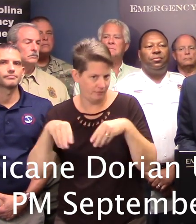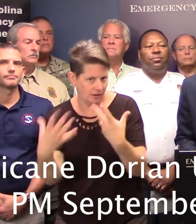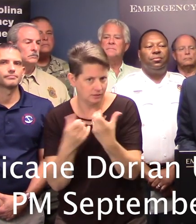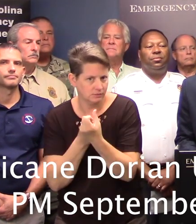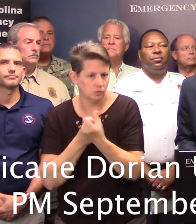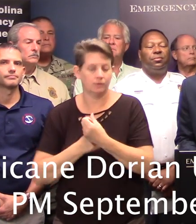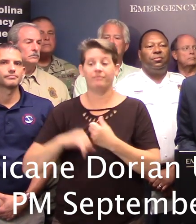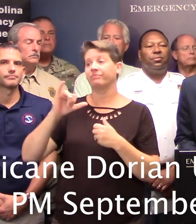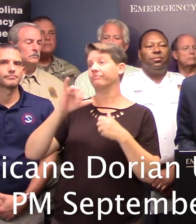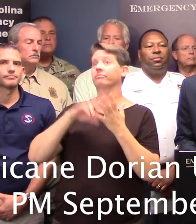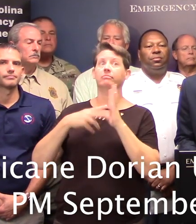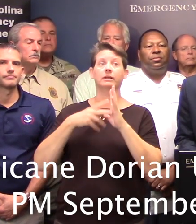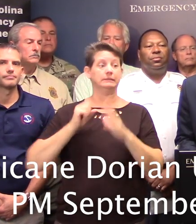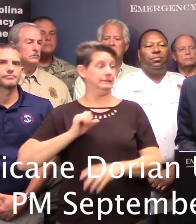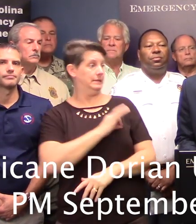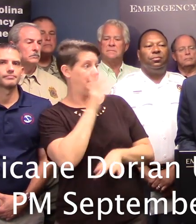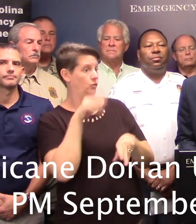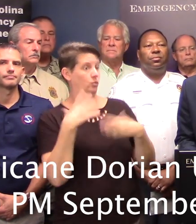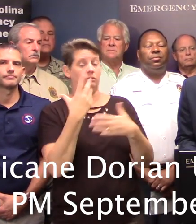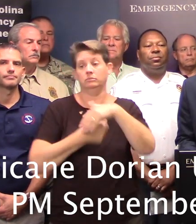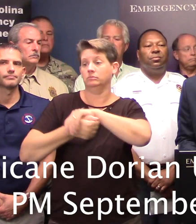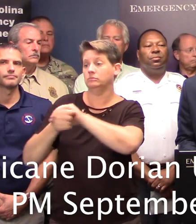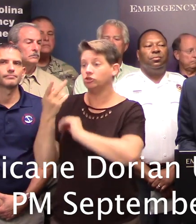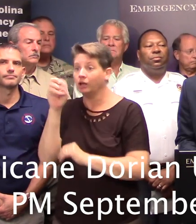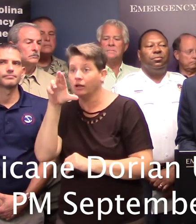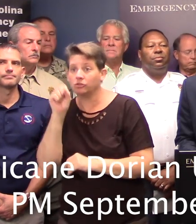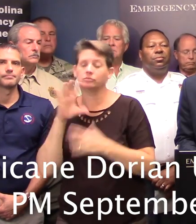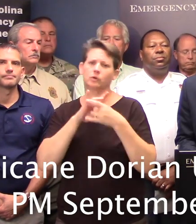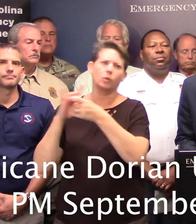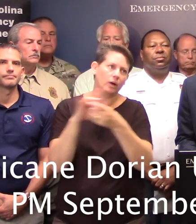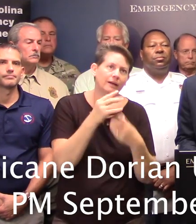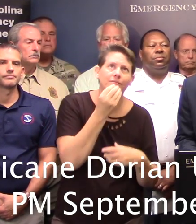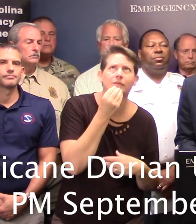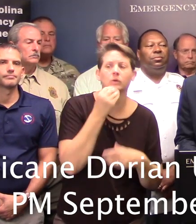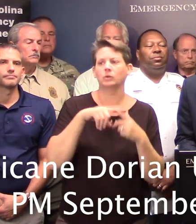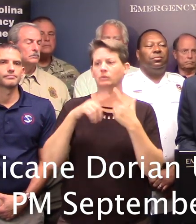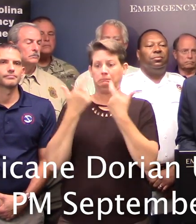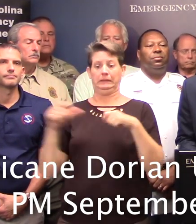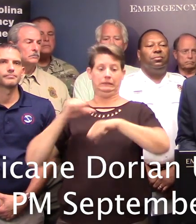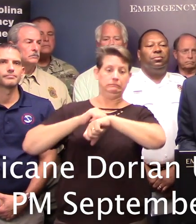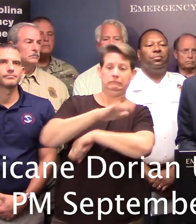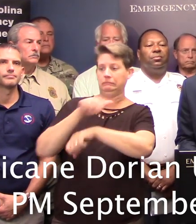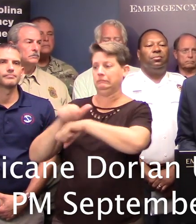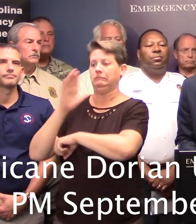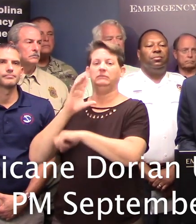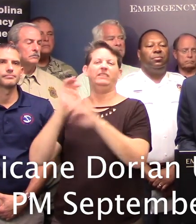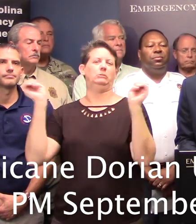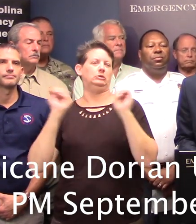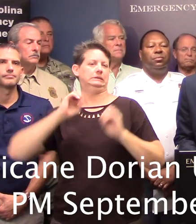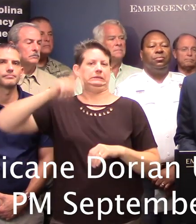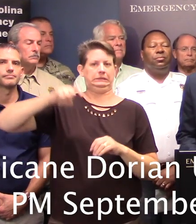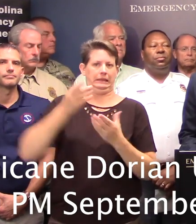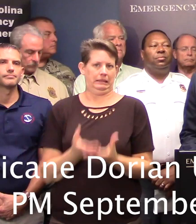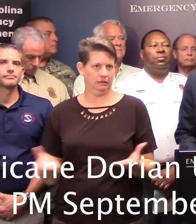staff to support shelter operations across the state as well as coordinating the supply of food, and bulk distribution of emergency relief supplies.